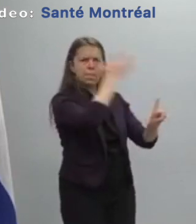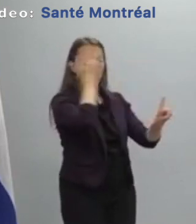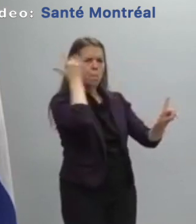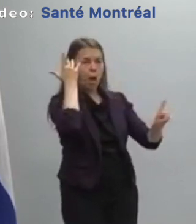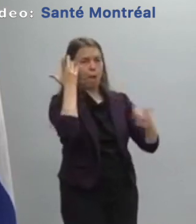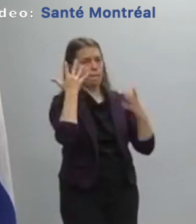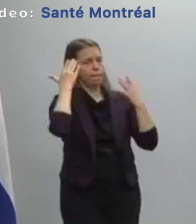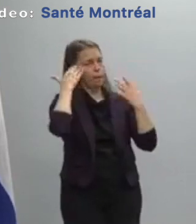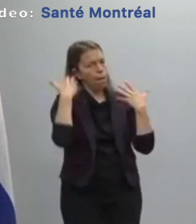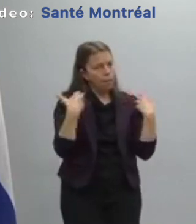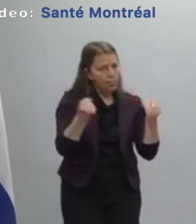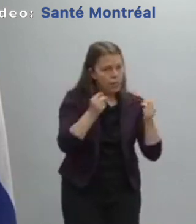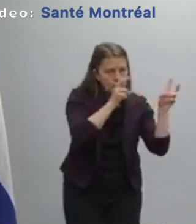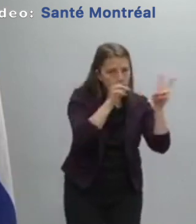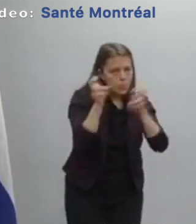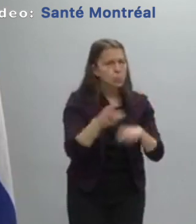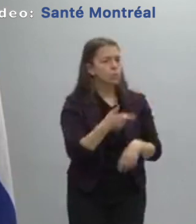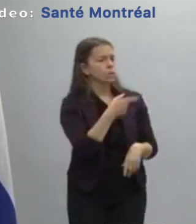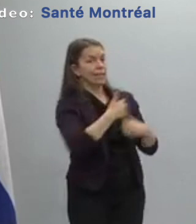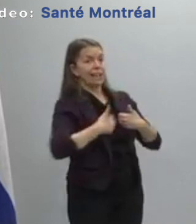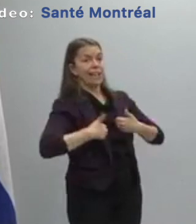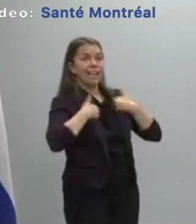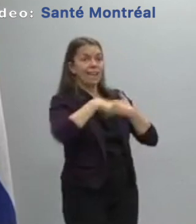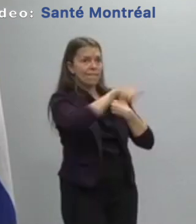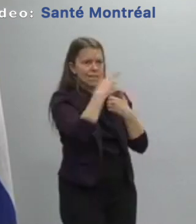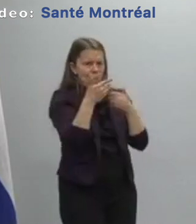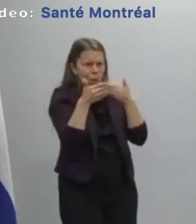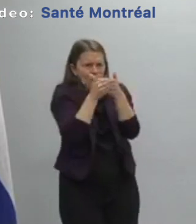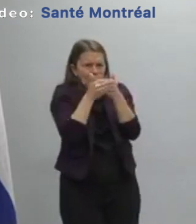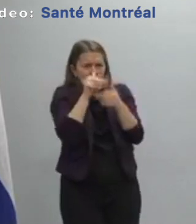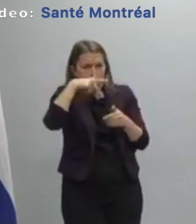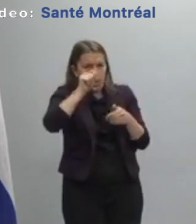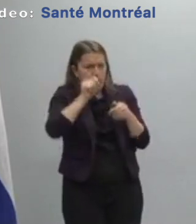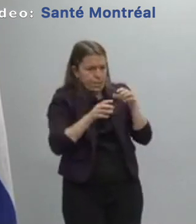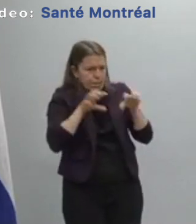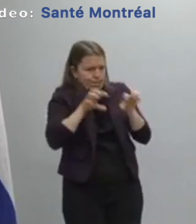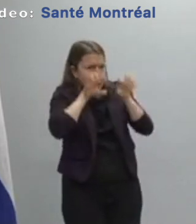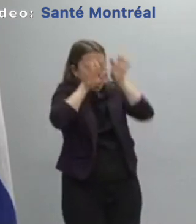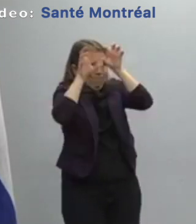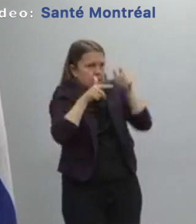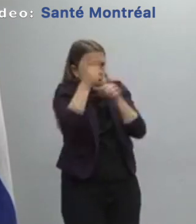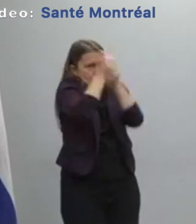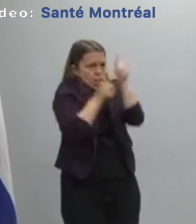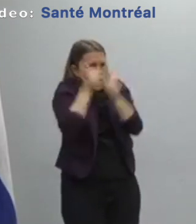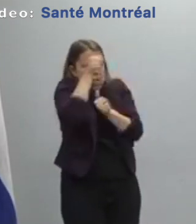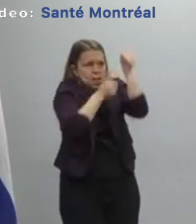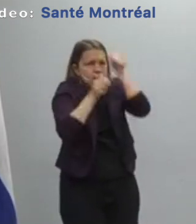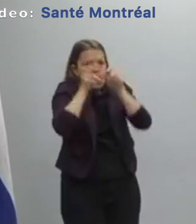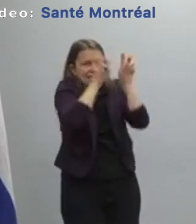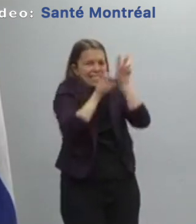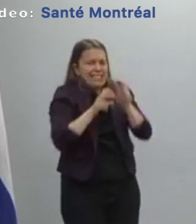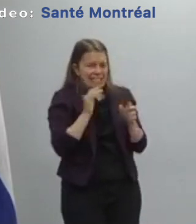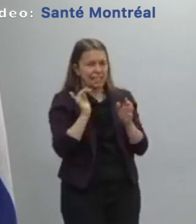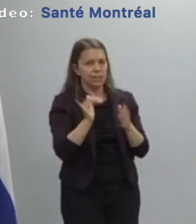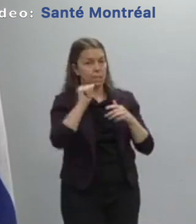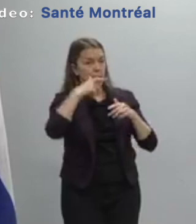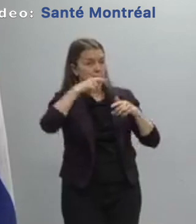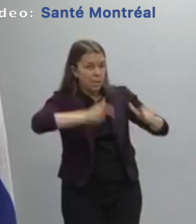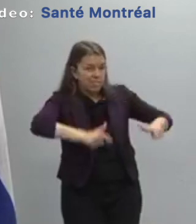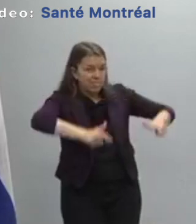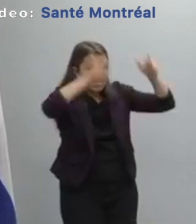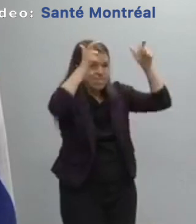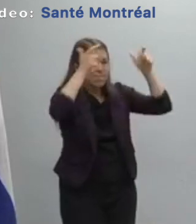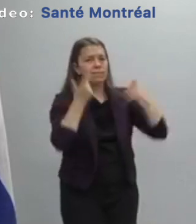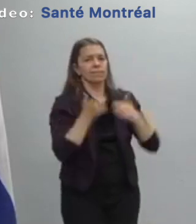people that in those neighborhoods who have been essential workers more exposed to the